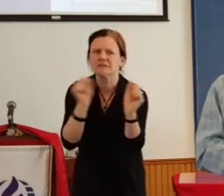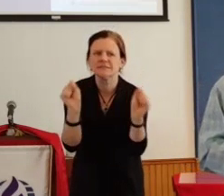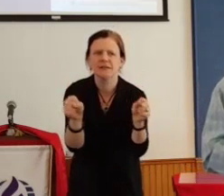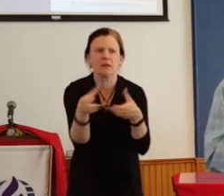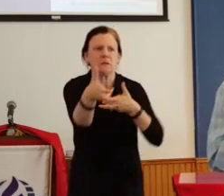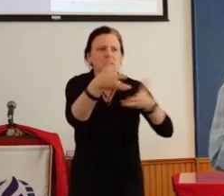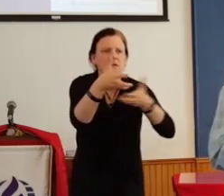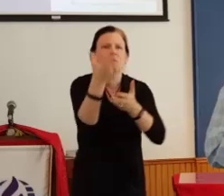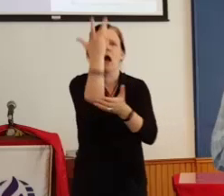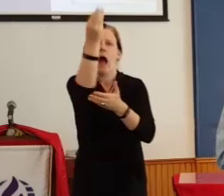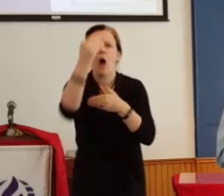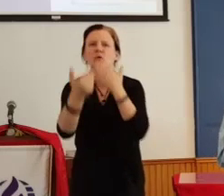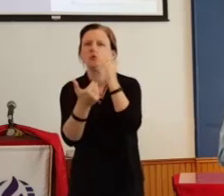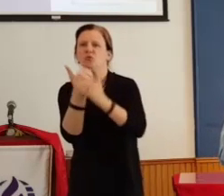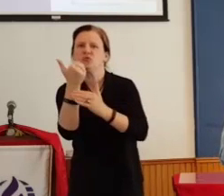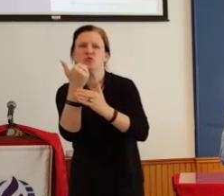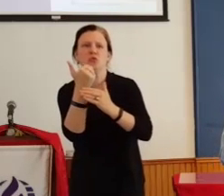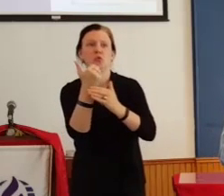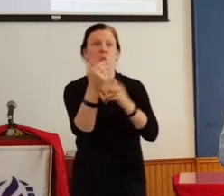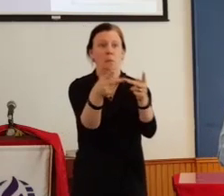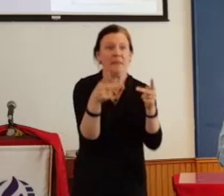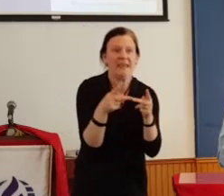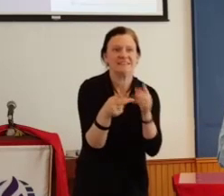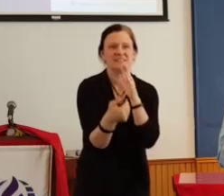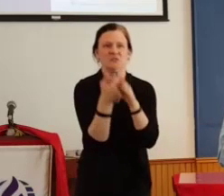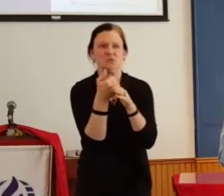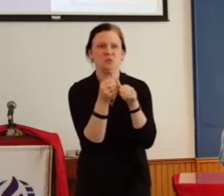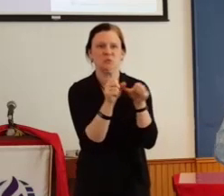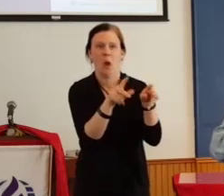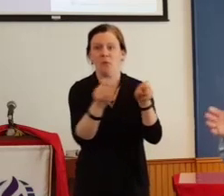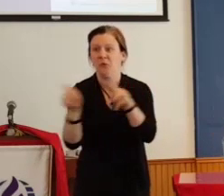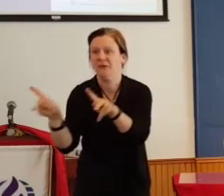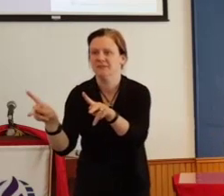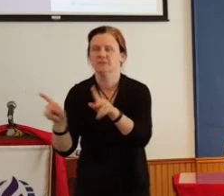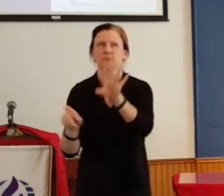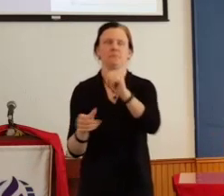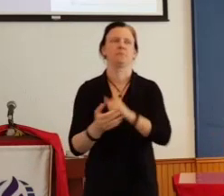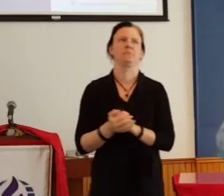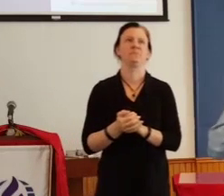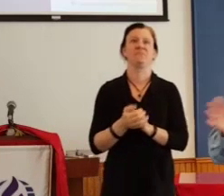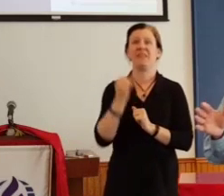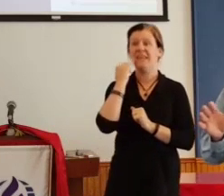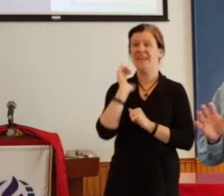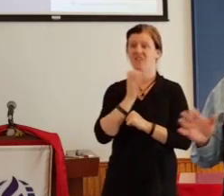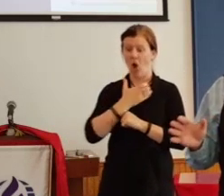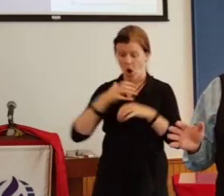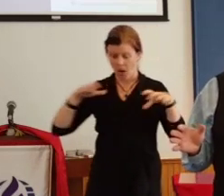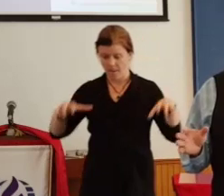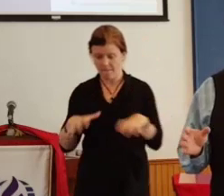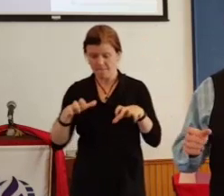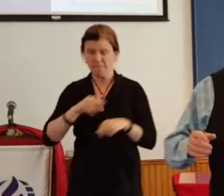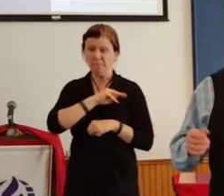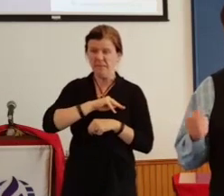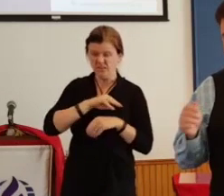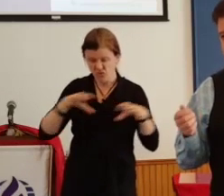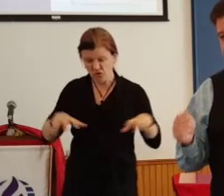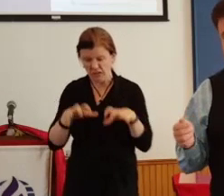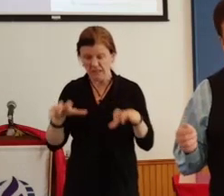new and unexpected places of ministry. You know, if our ministry never changes, then our mission